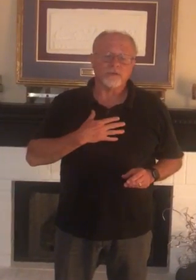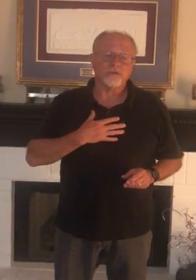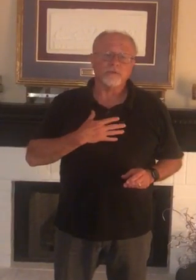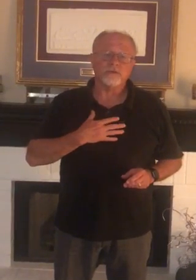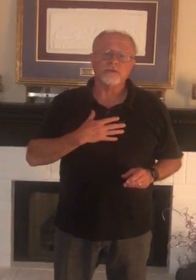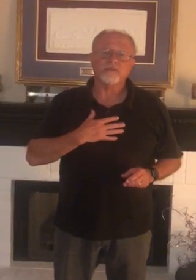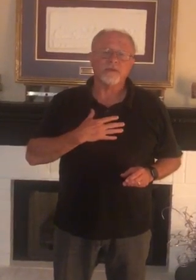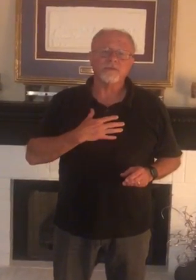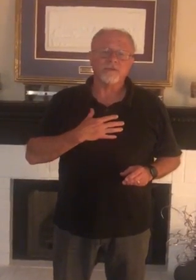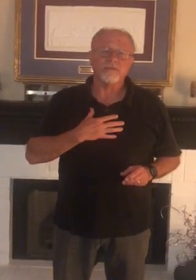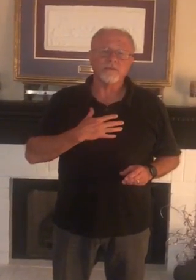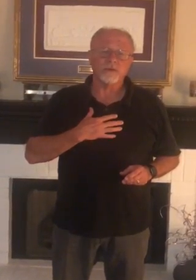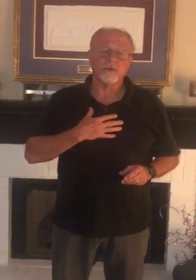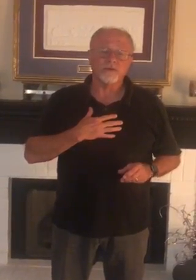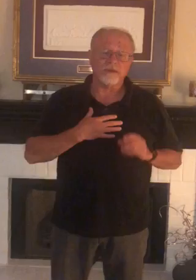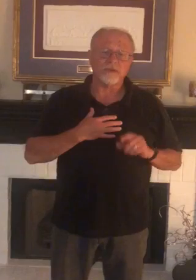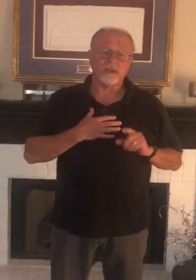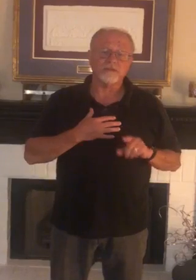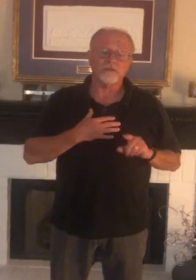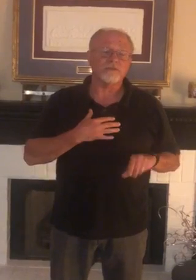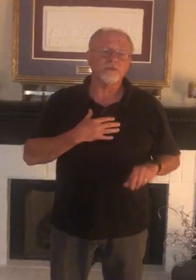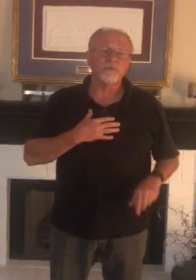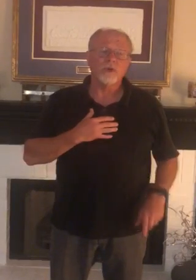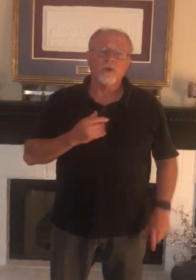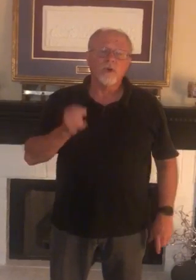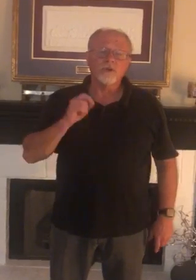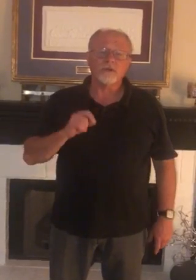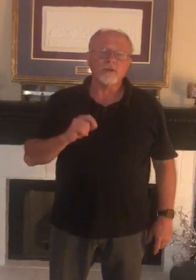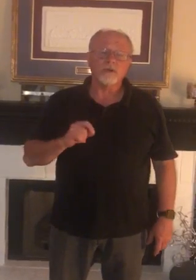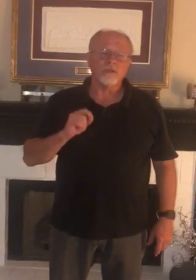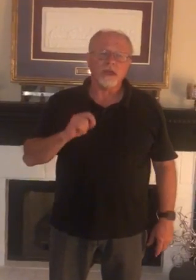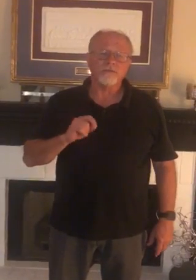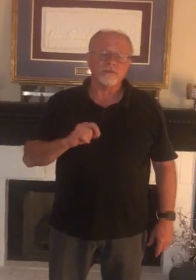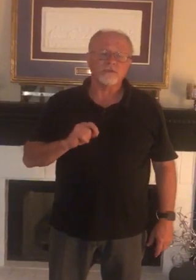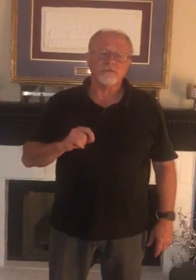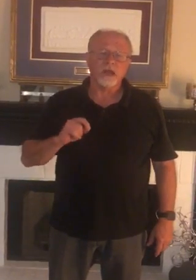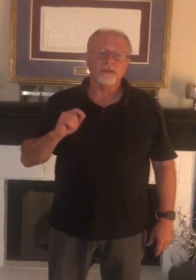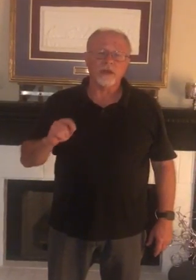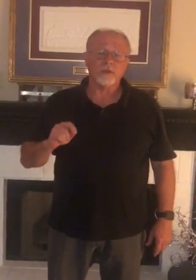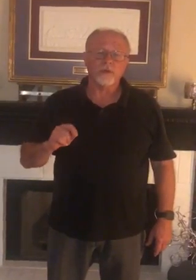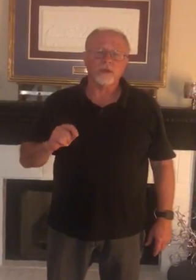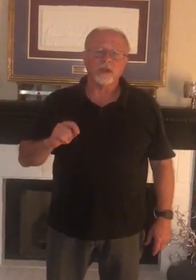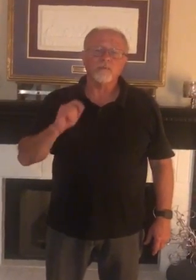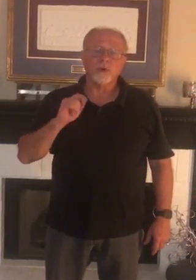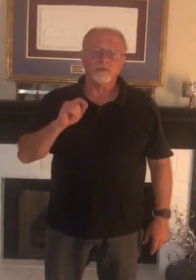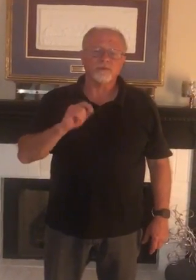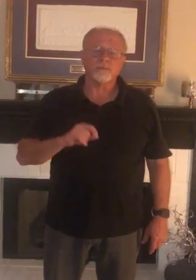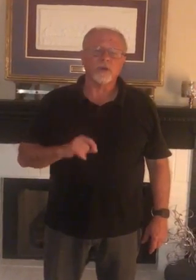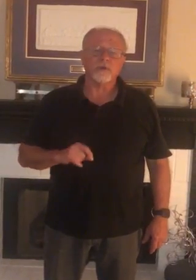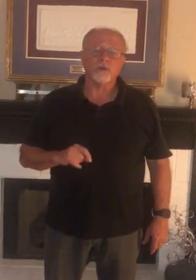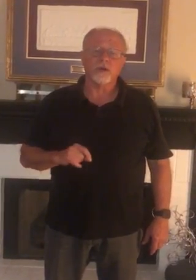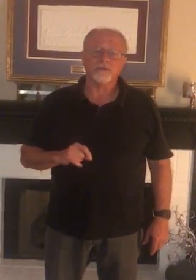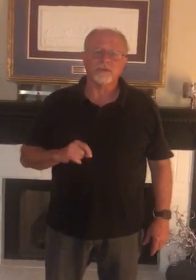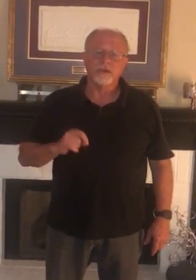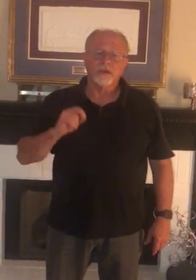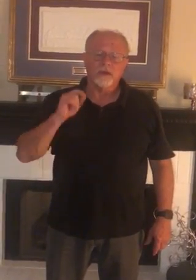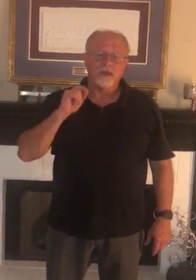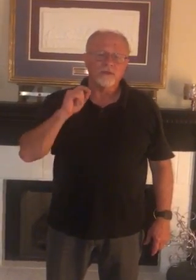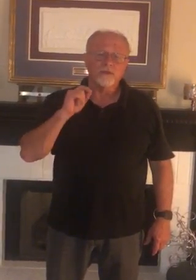602-770-7922. Or you can go to lifechurchofgod.org and post your prayer request. You